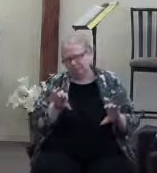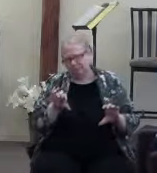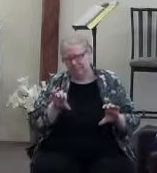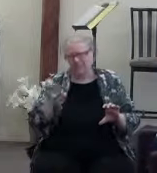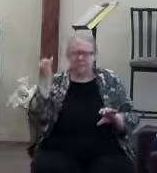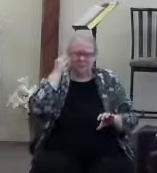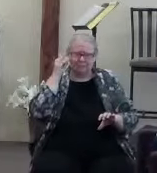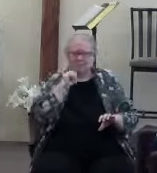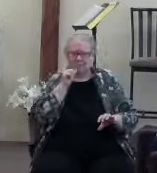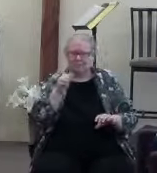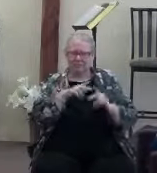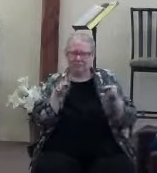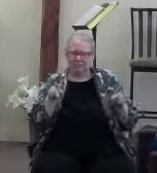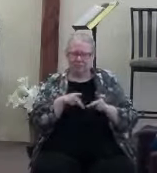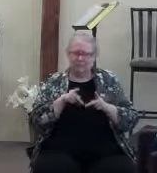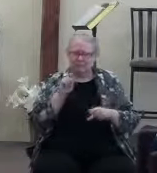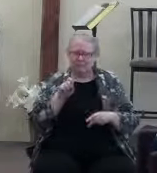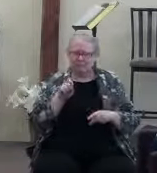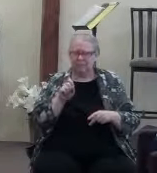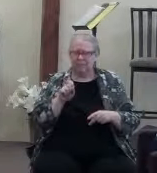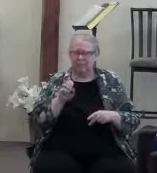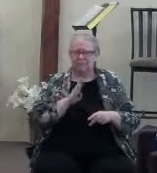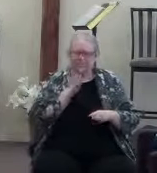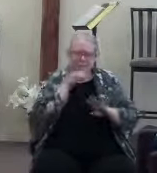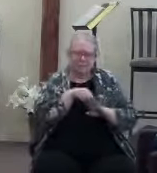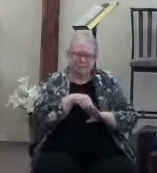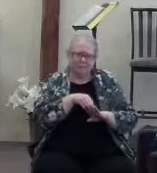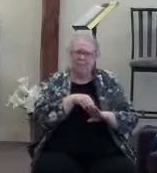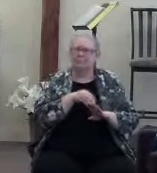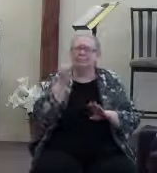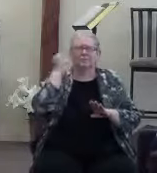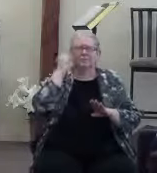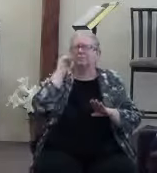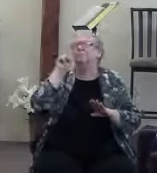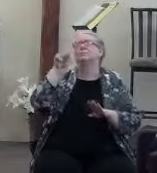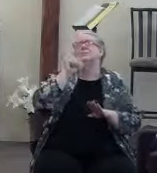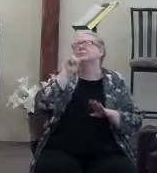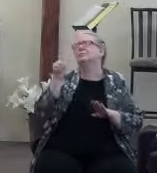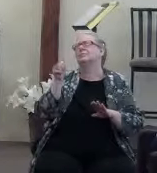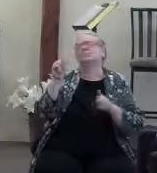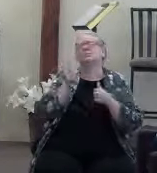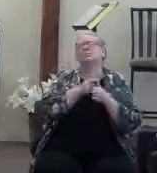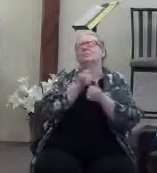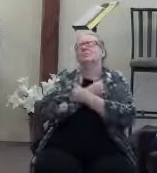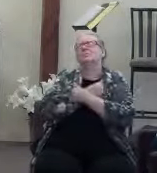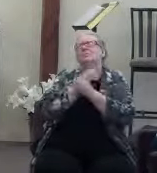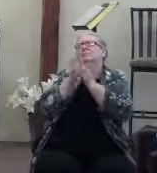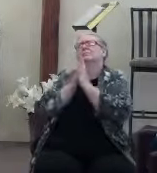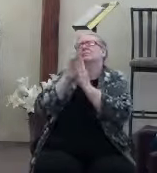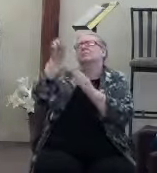if they're not where they need to be, if you're not their first love, and they're asking you to come back in,